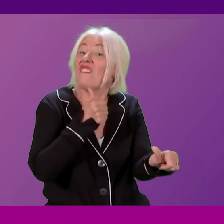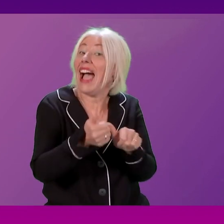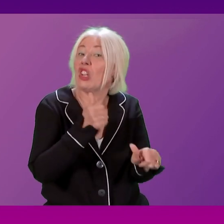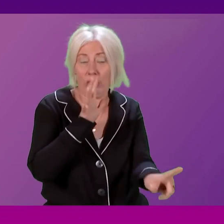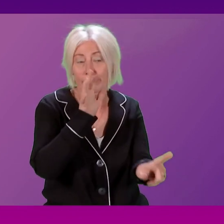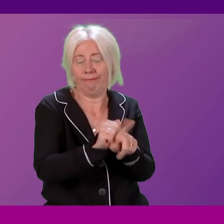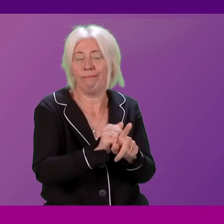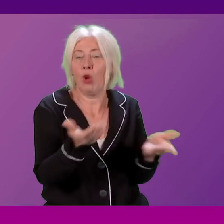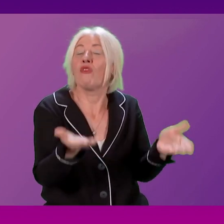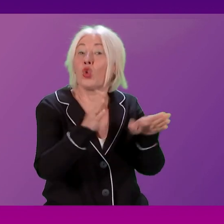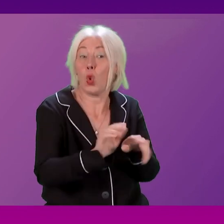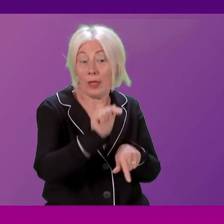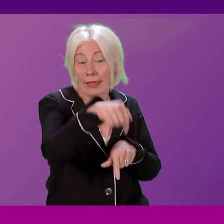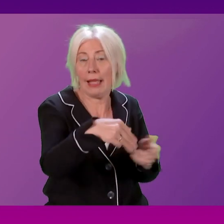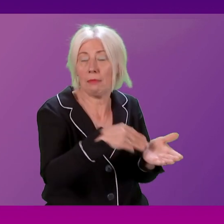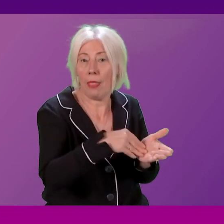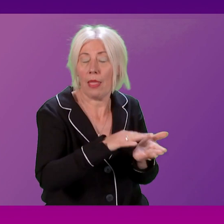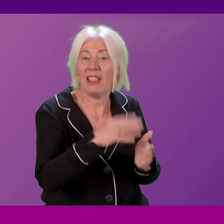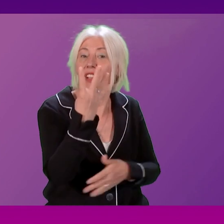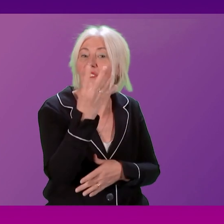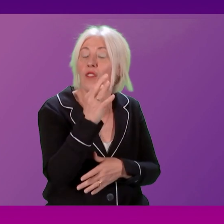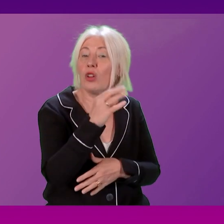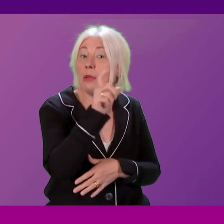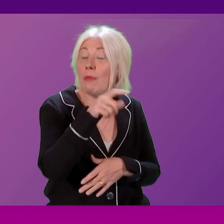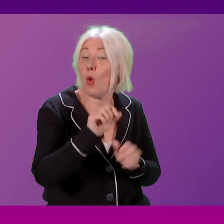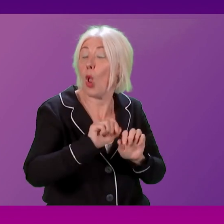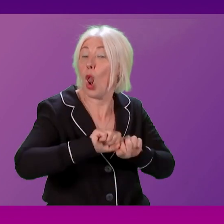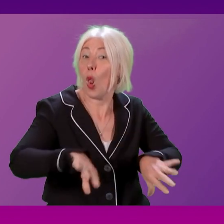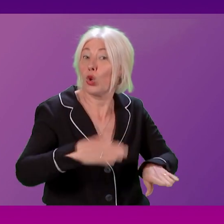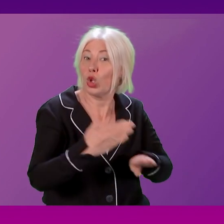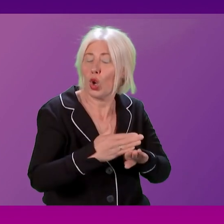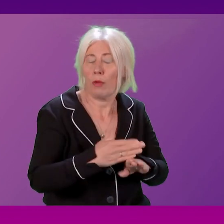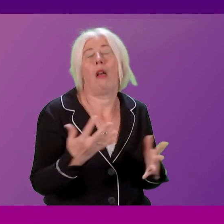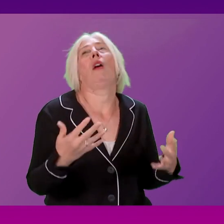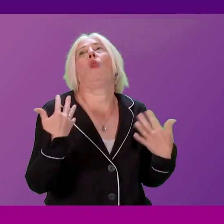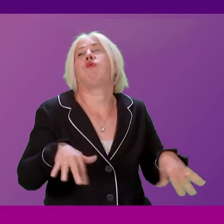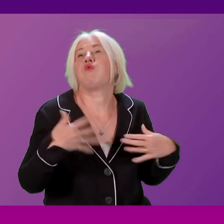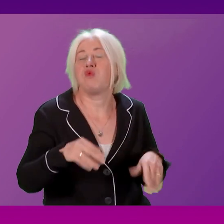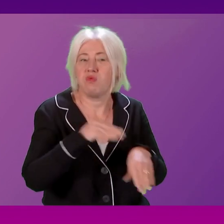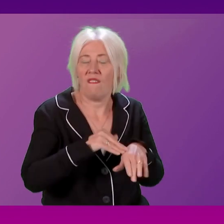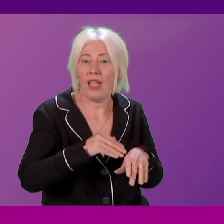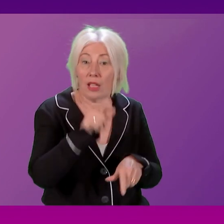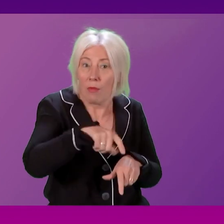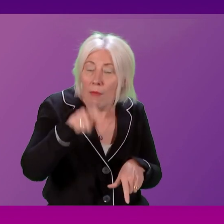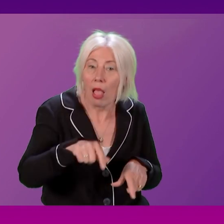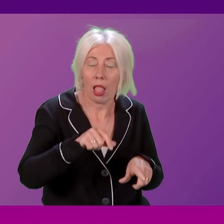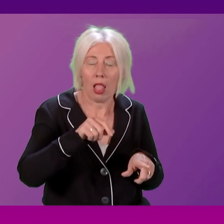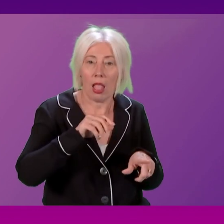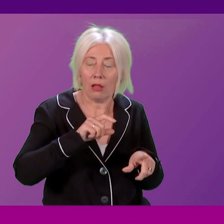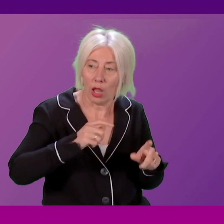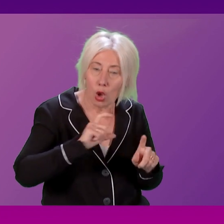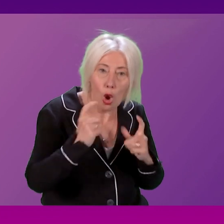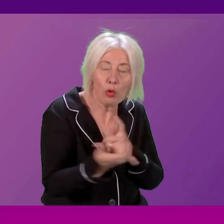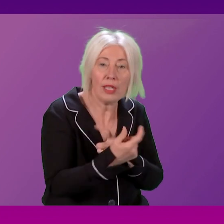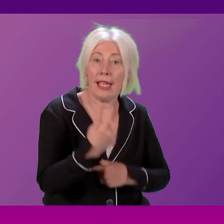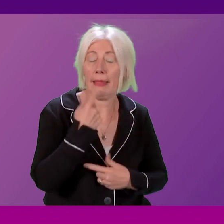next month, with the loss of up to 40 jobs. This will be a devastating blow to the workers and wider community. Aquafil blamed, and I quote,